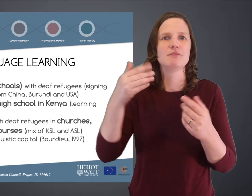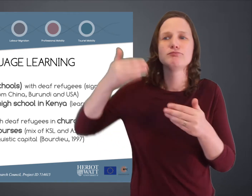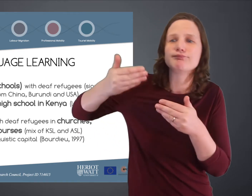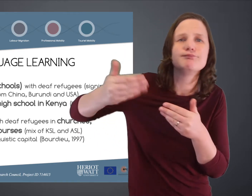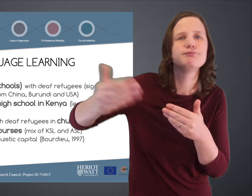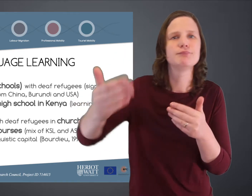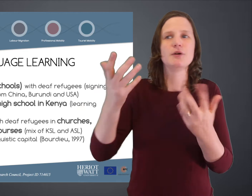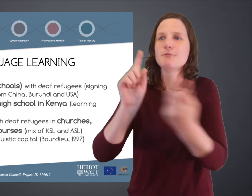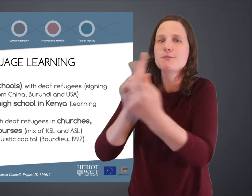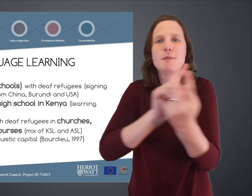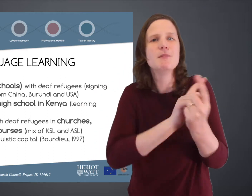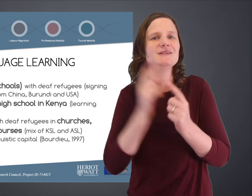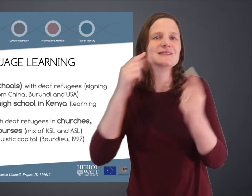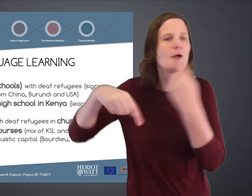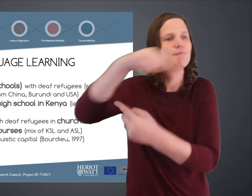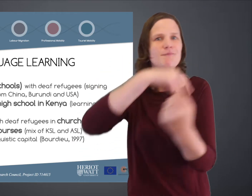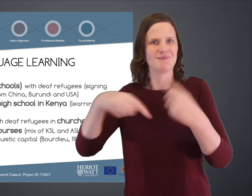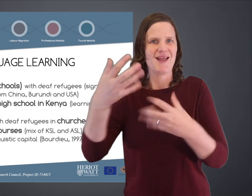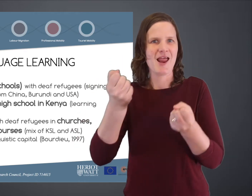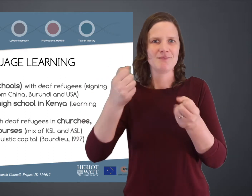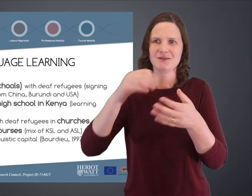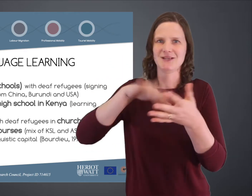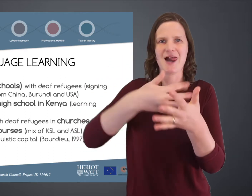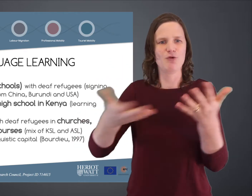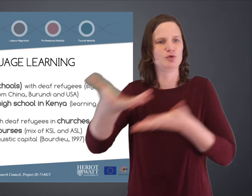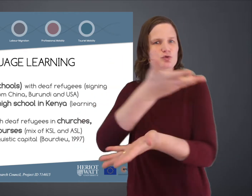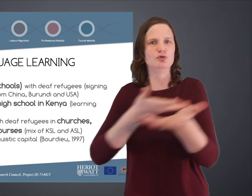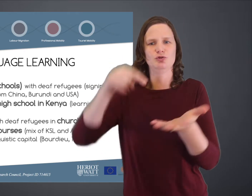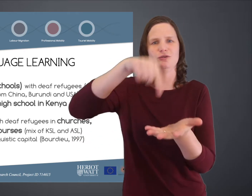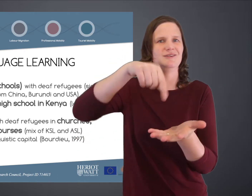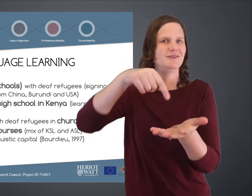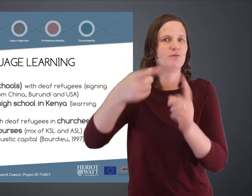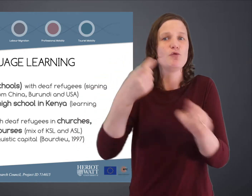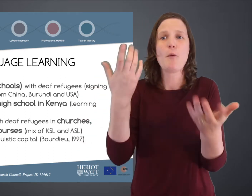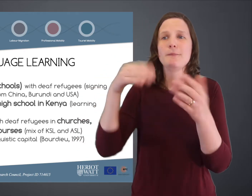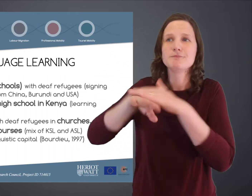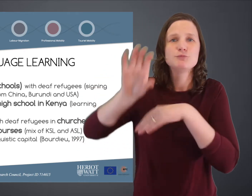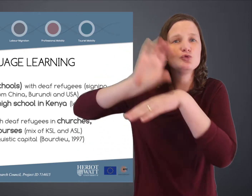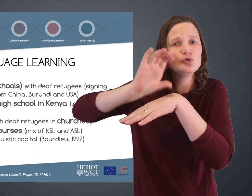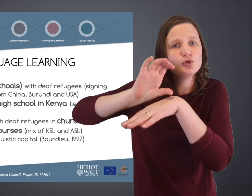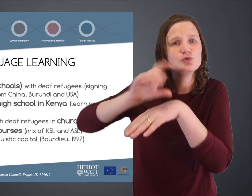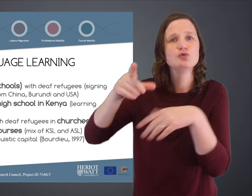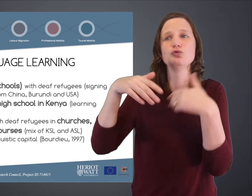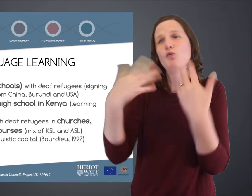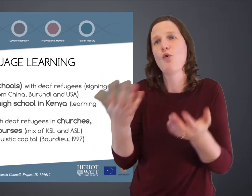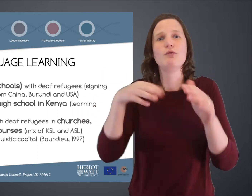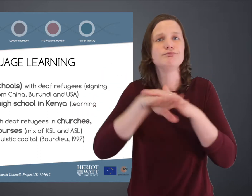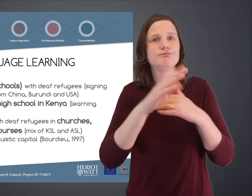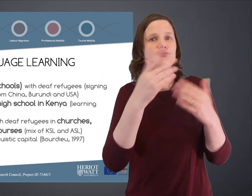And also, on a regular basis, every day, they would mix with other deaf refugees in the camp. And so they would learn sign